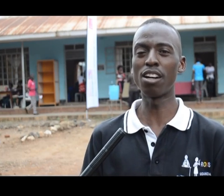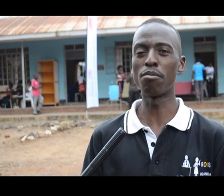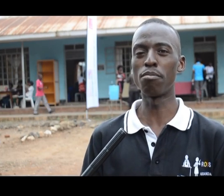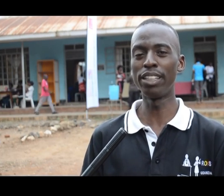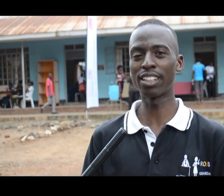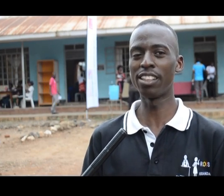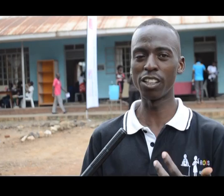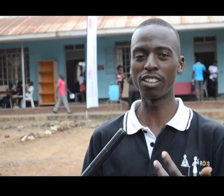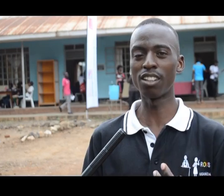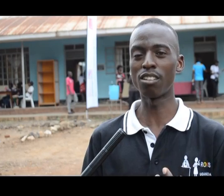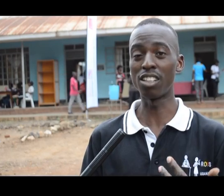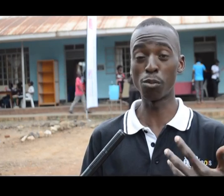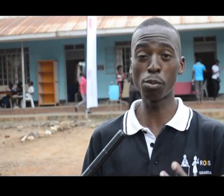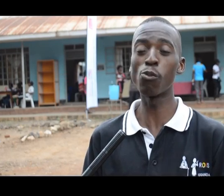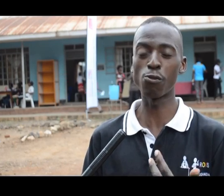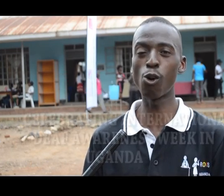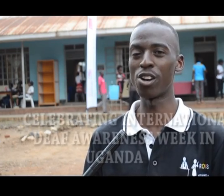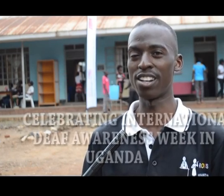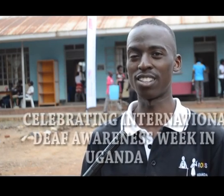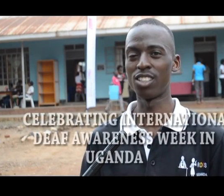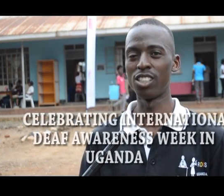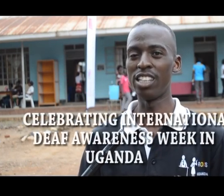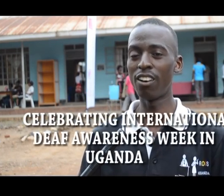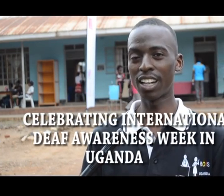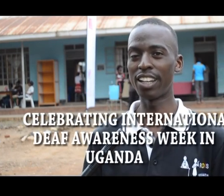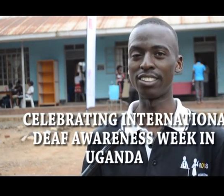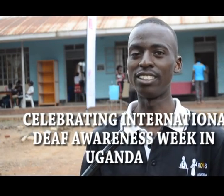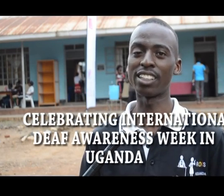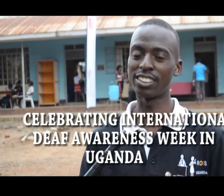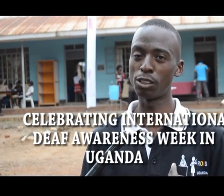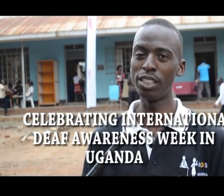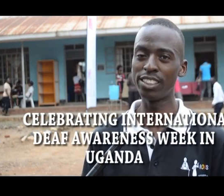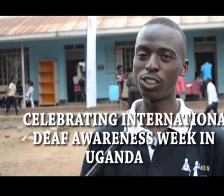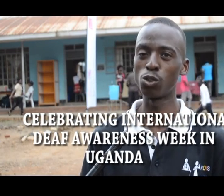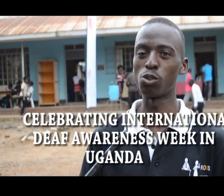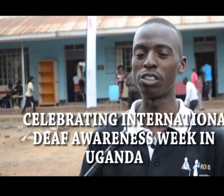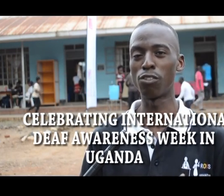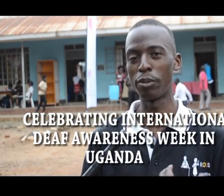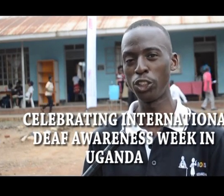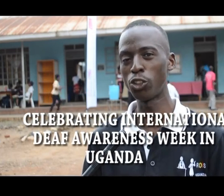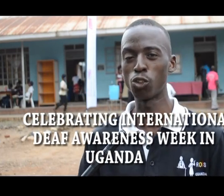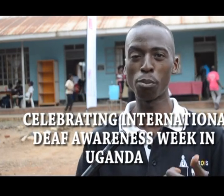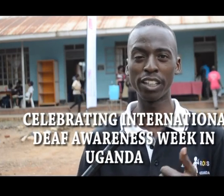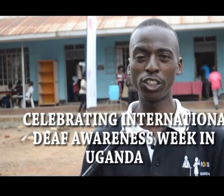basically the problem we found in our clients is accessibility to information, to communication